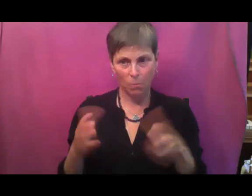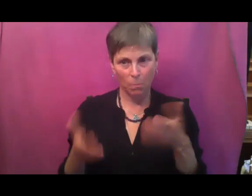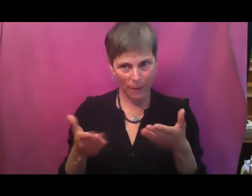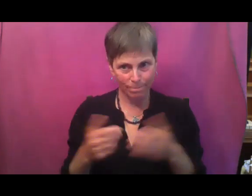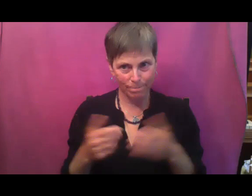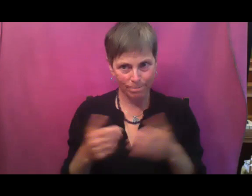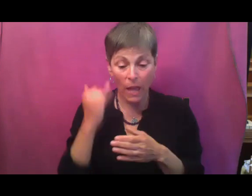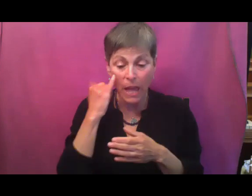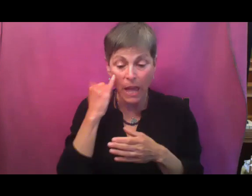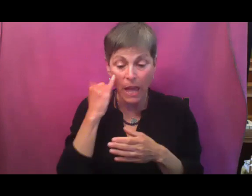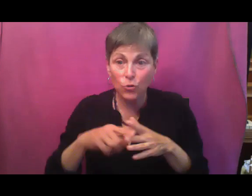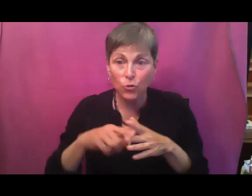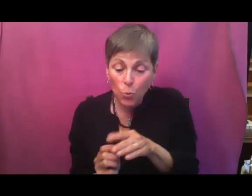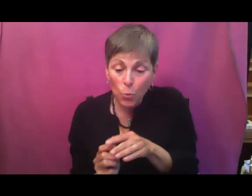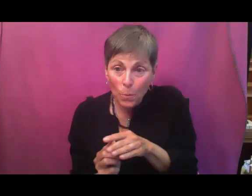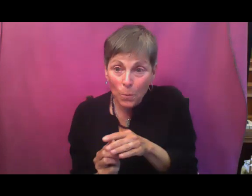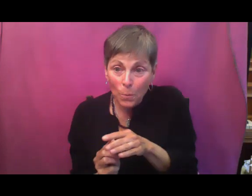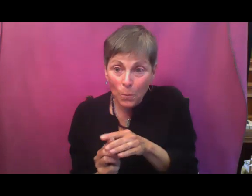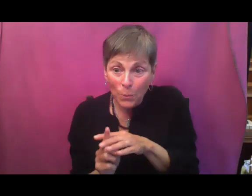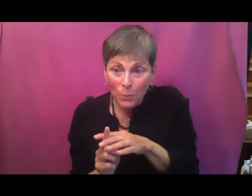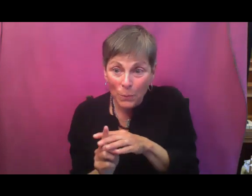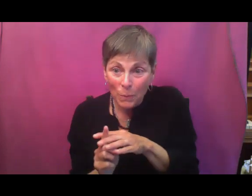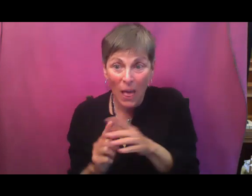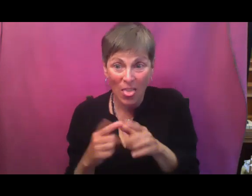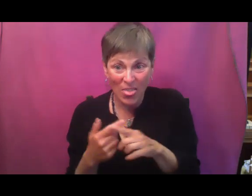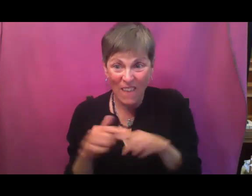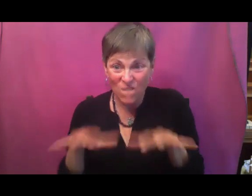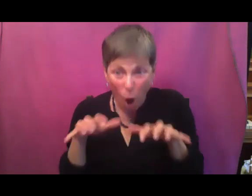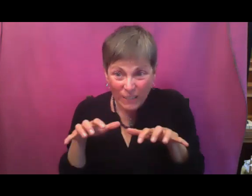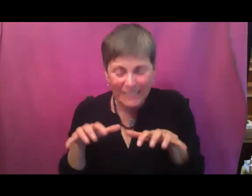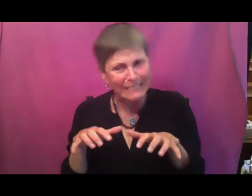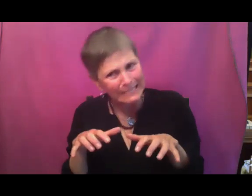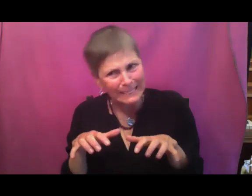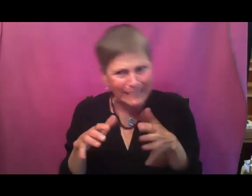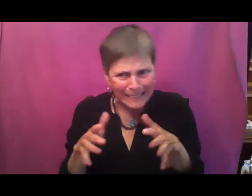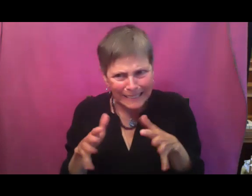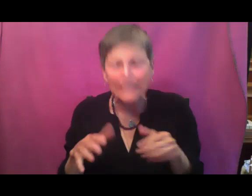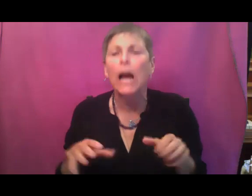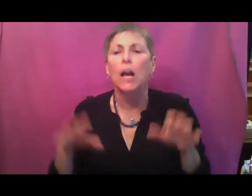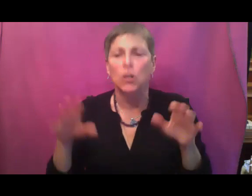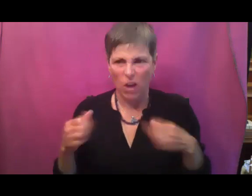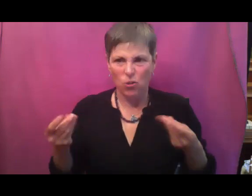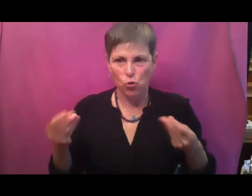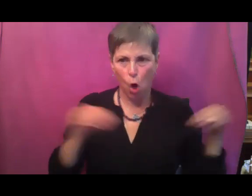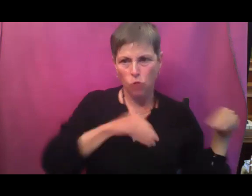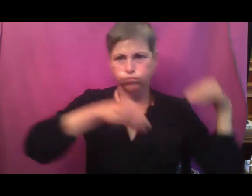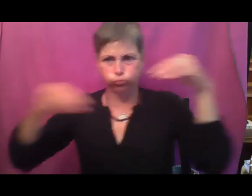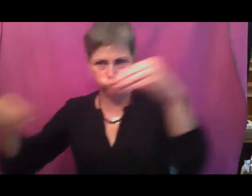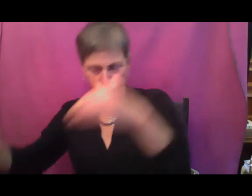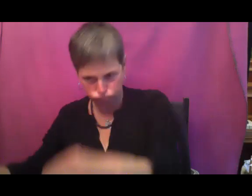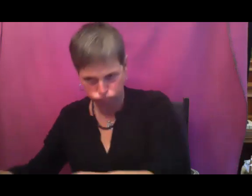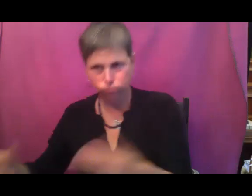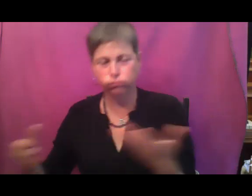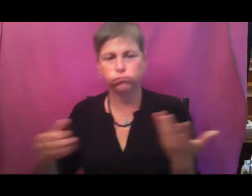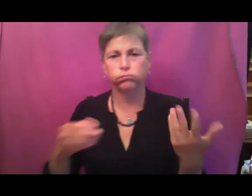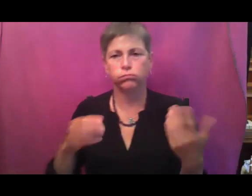frosts, they're just going to instantly zap. So yes, you can totally throw a cloche over that little burgeoning cucumber. You can also put on row